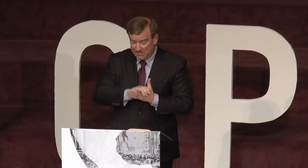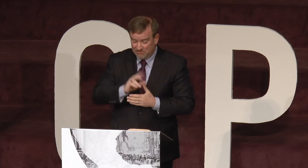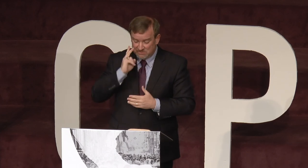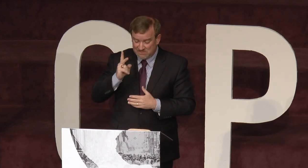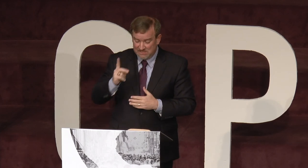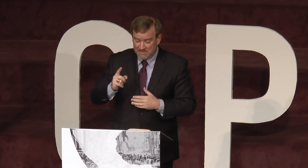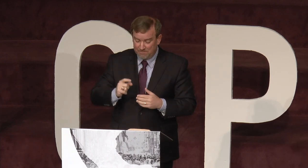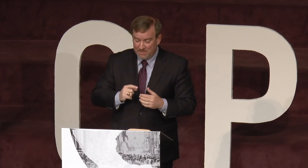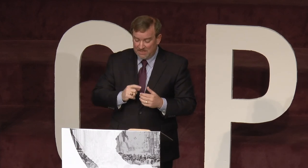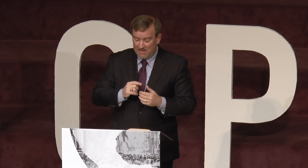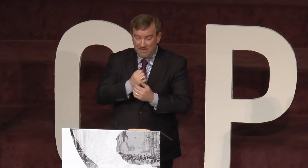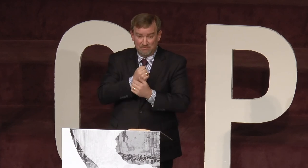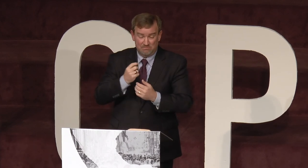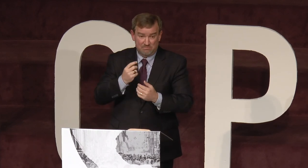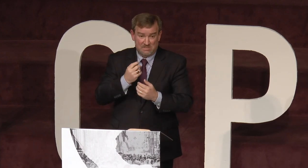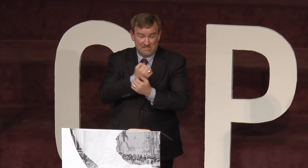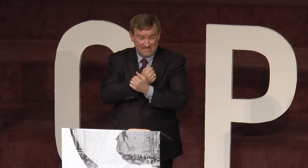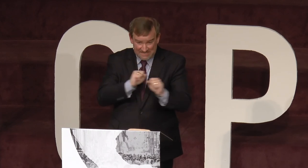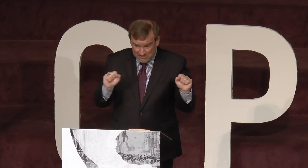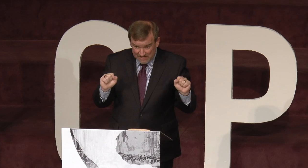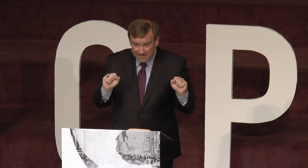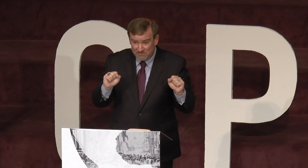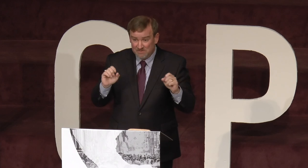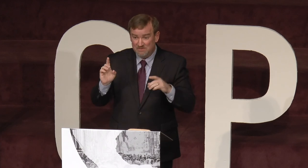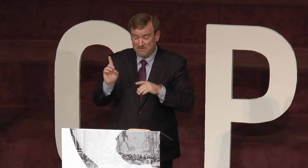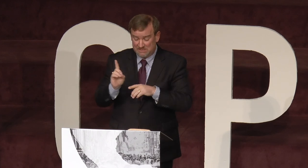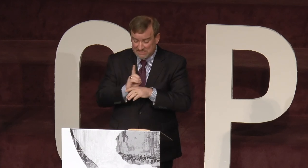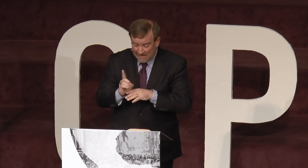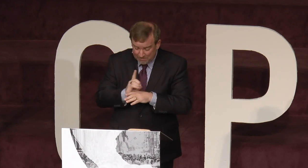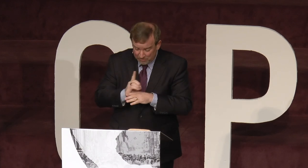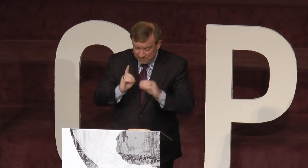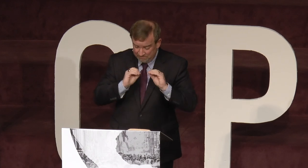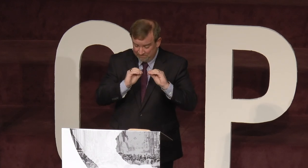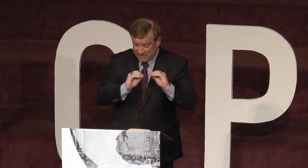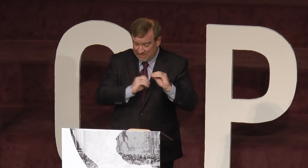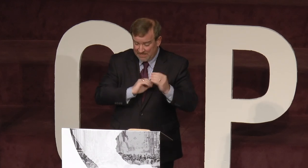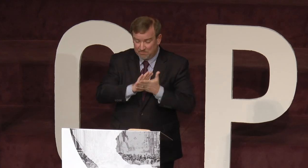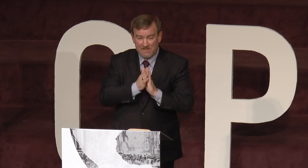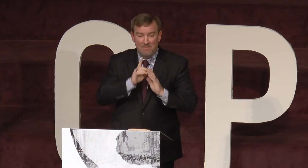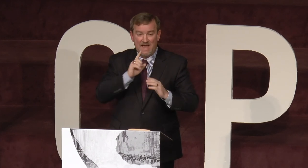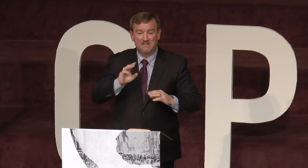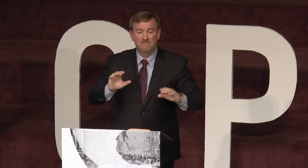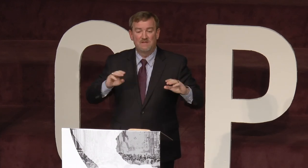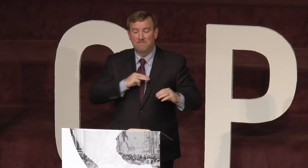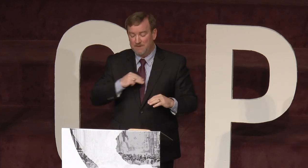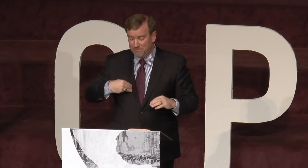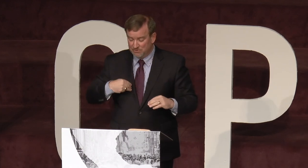believe, is to see them get saved, discipled, and to become active members